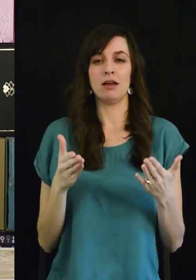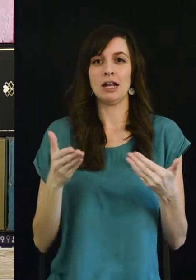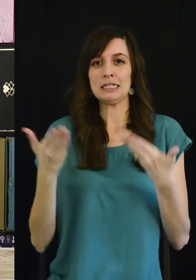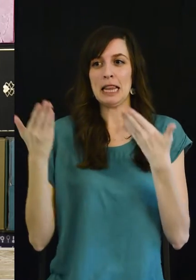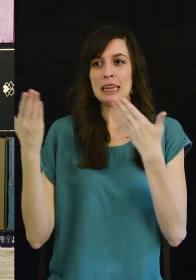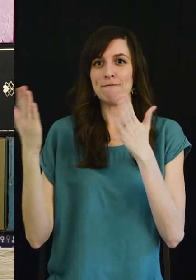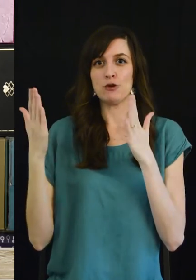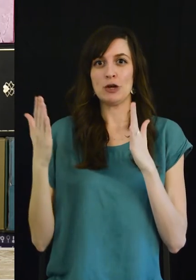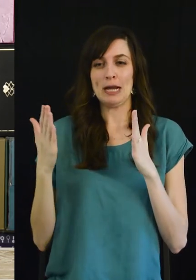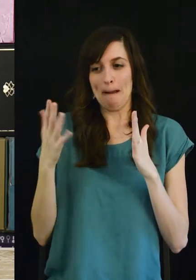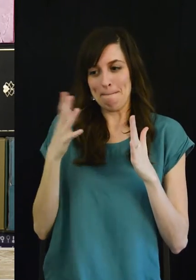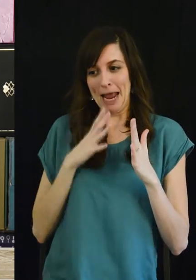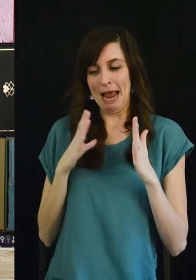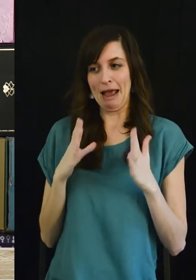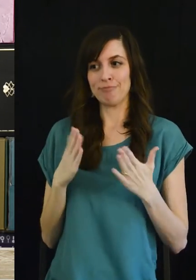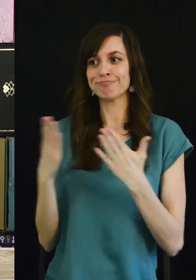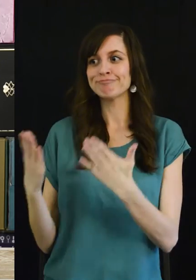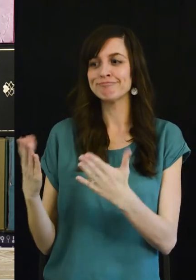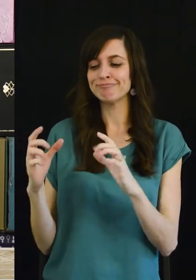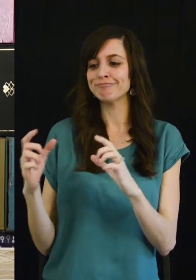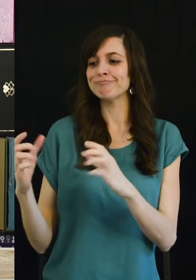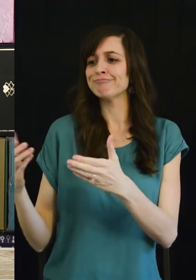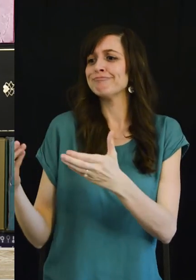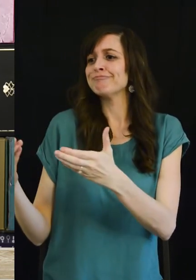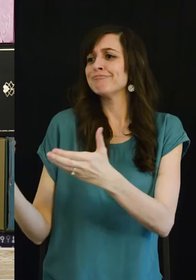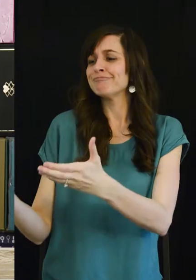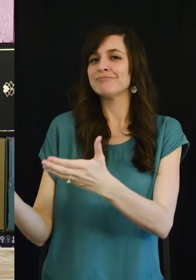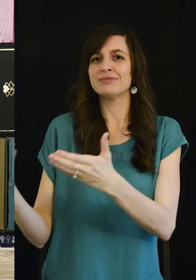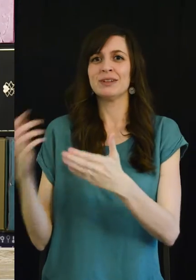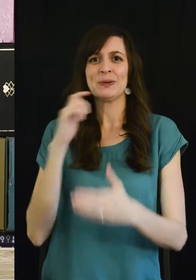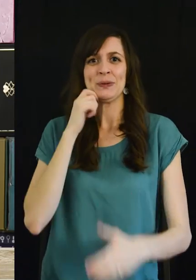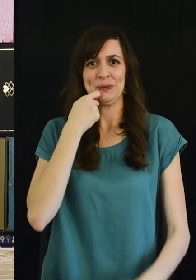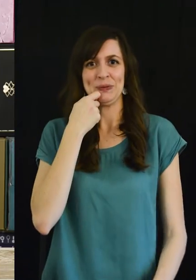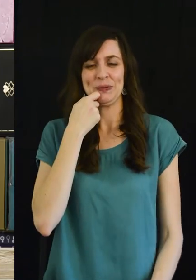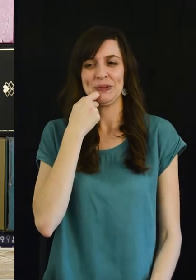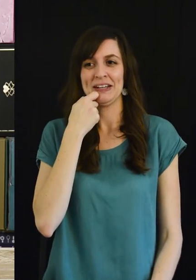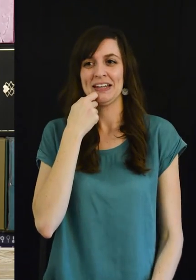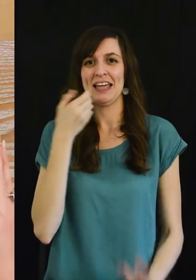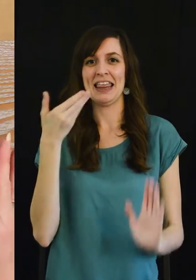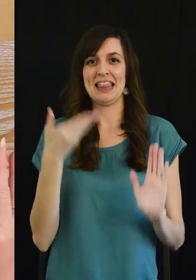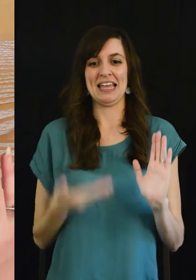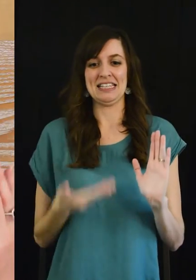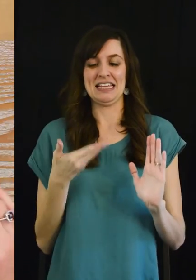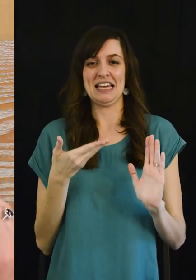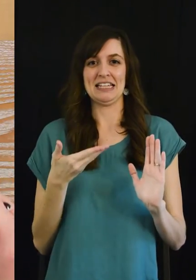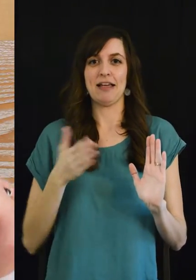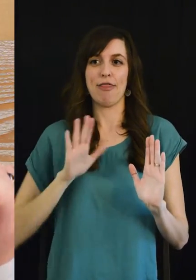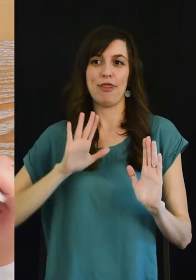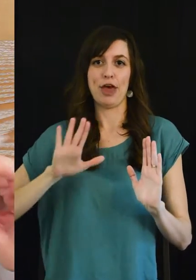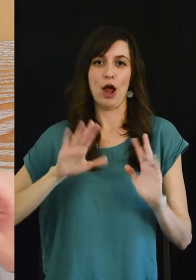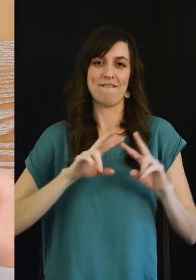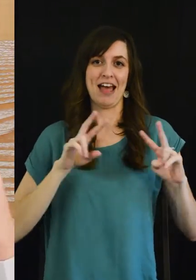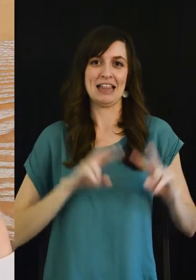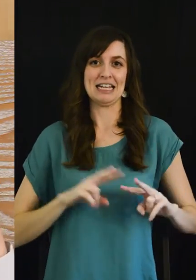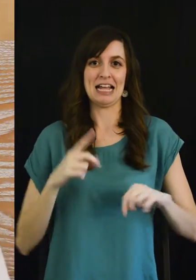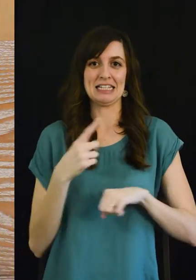peeking over to see what that is the perks of a well-labeled box this is their Valentine's box this is happy